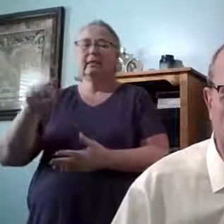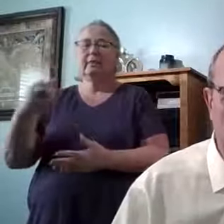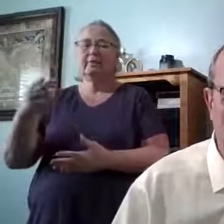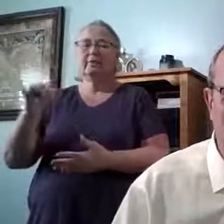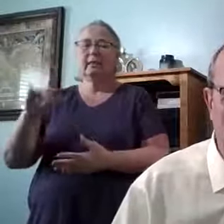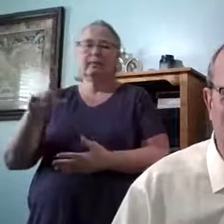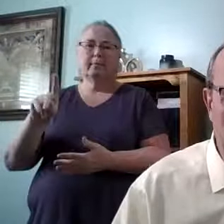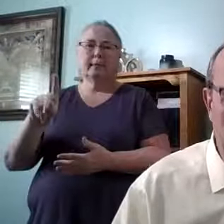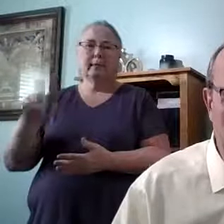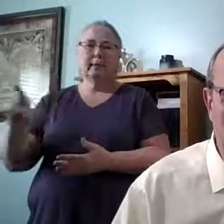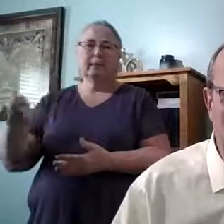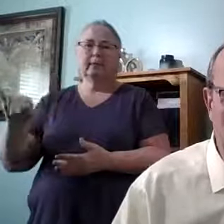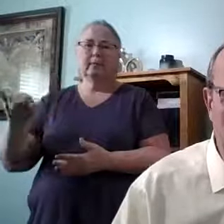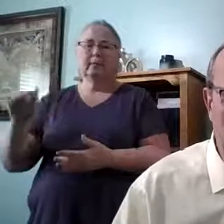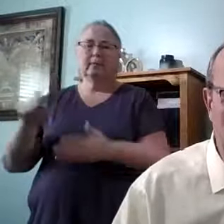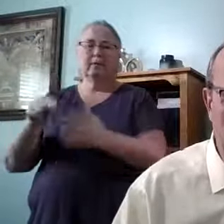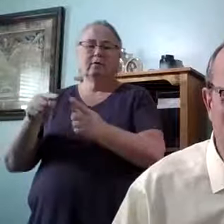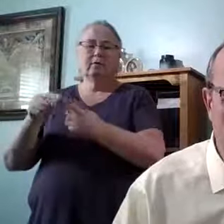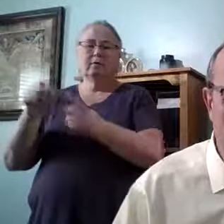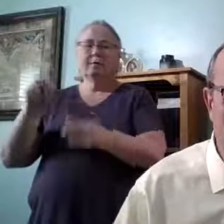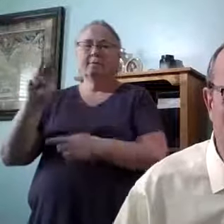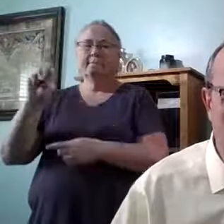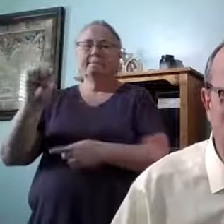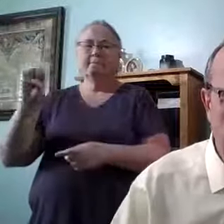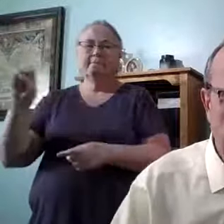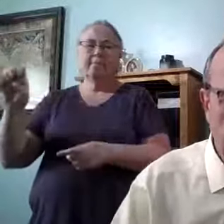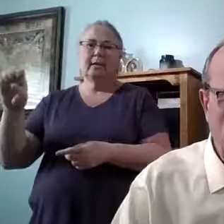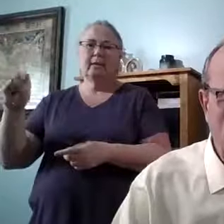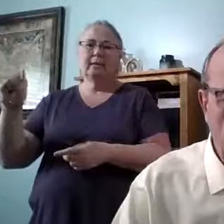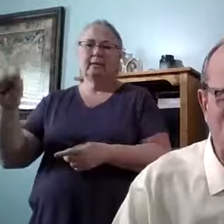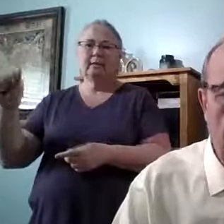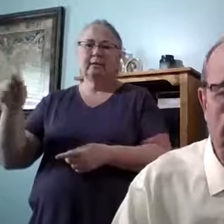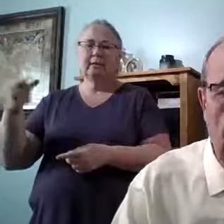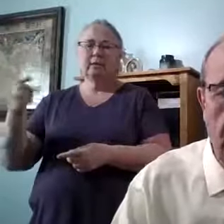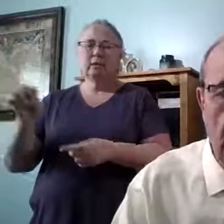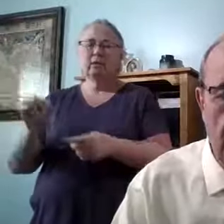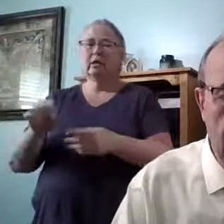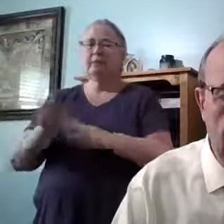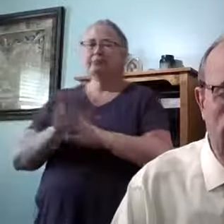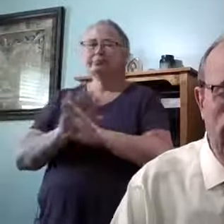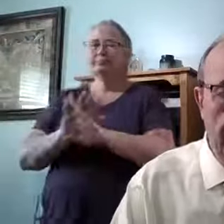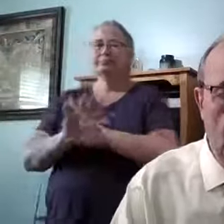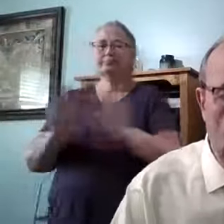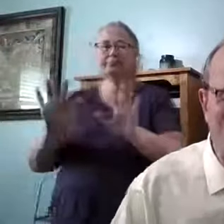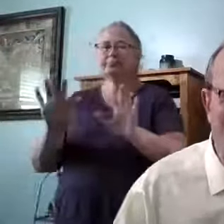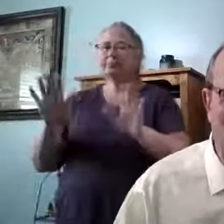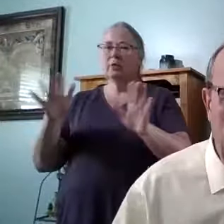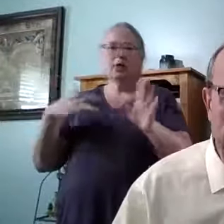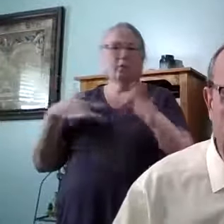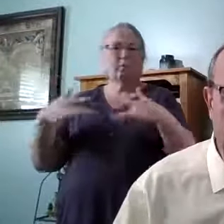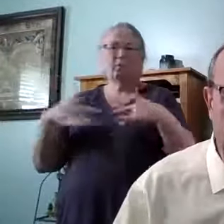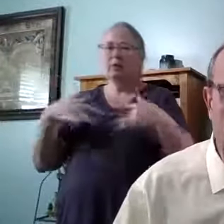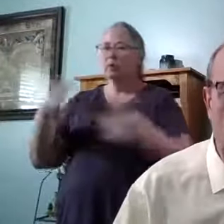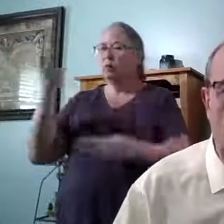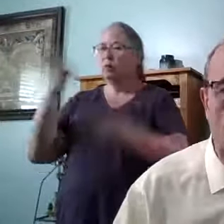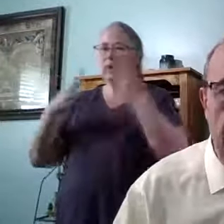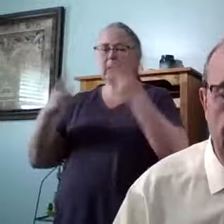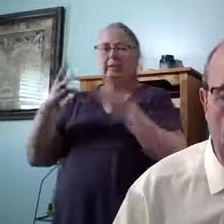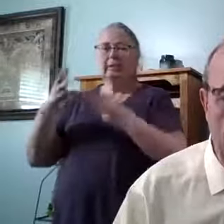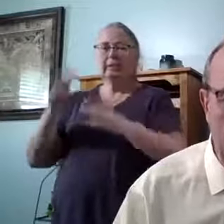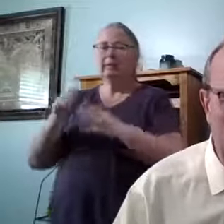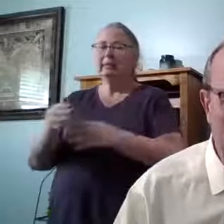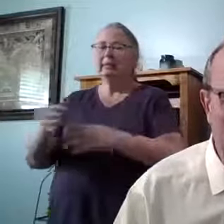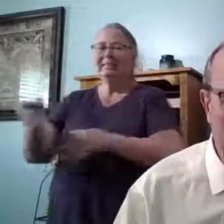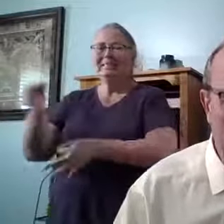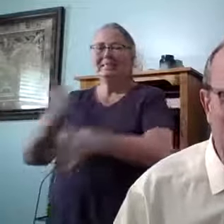from the message interpretation of the Bible. Don't fret or worry. Instead of worrying,